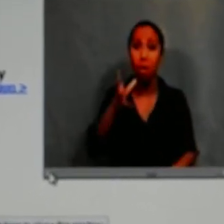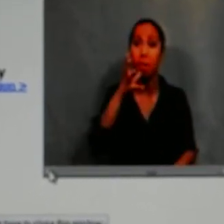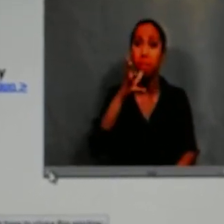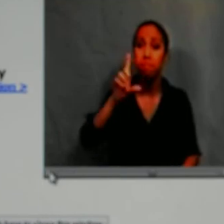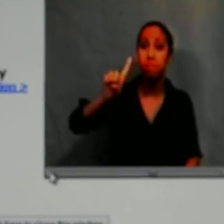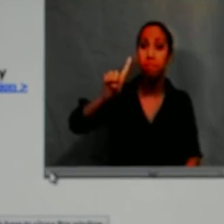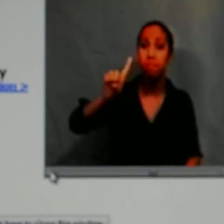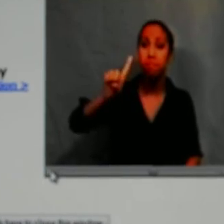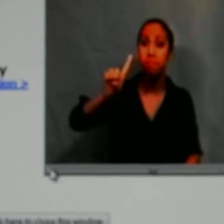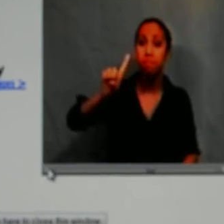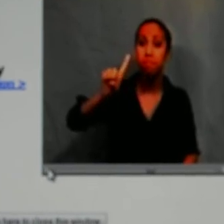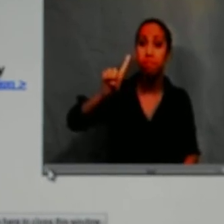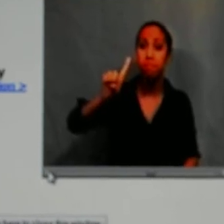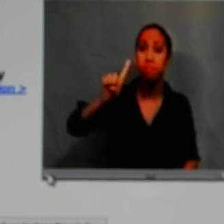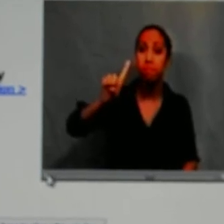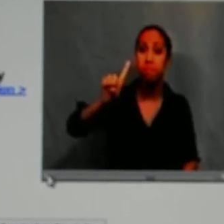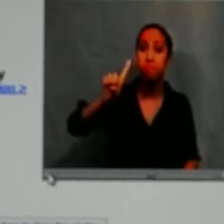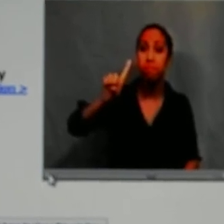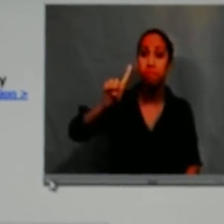I was so grouchy. was so angry. I was angry. So looking for